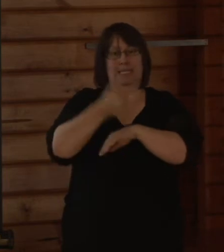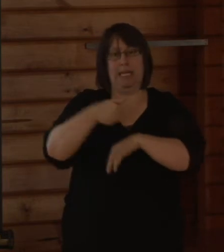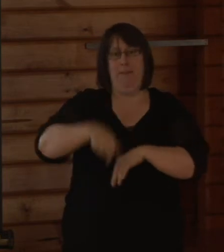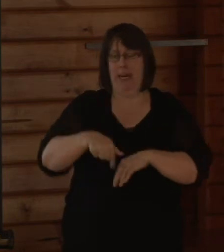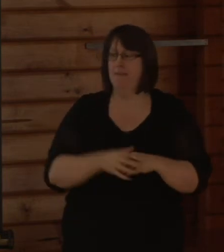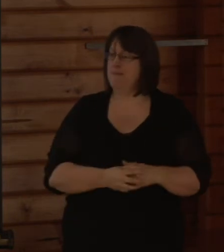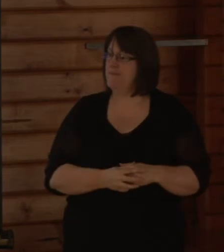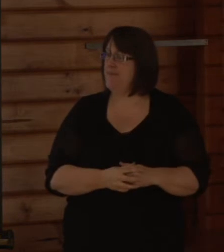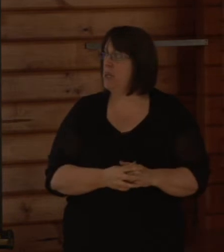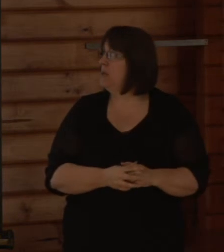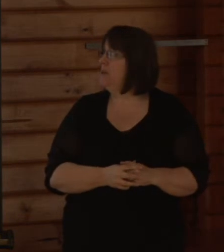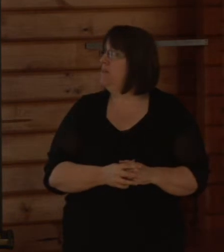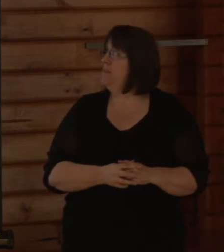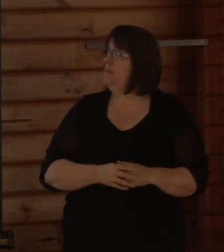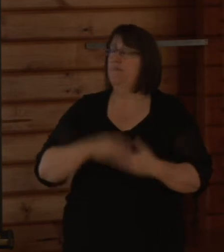Increased flood vulnerability.